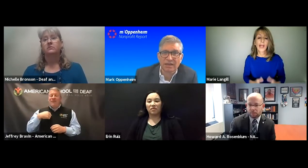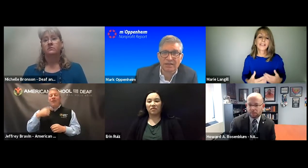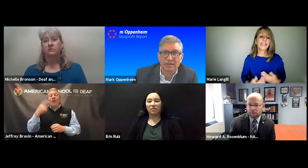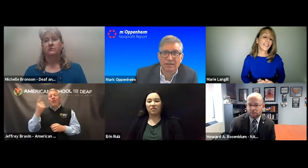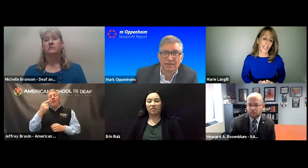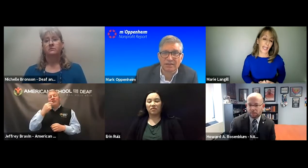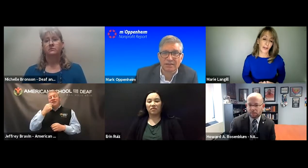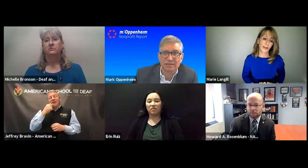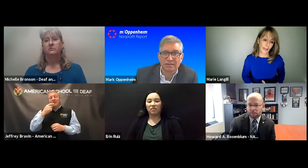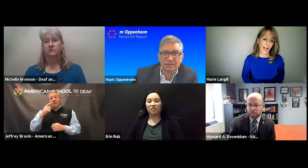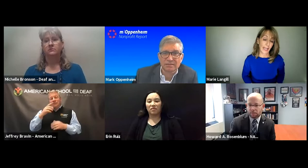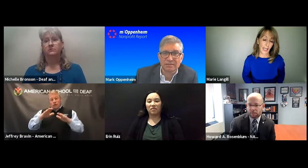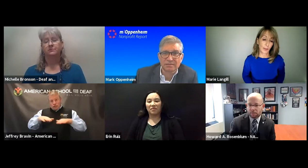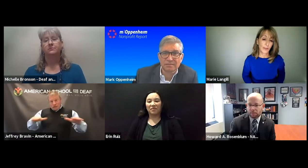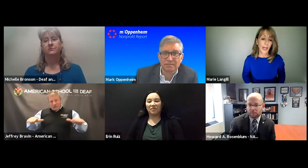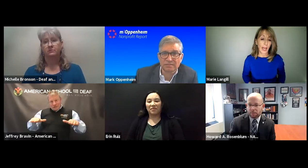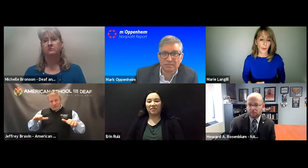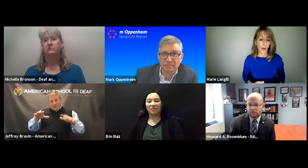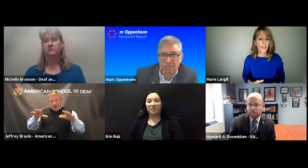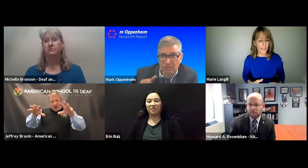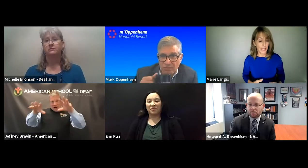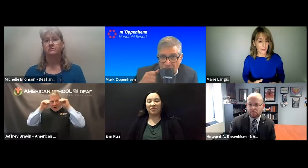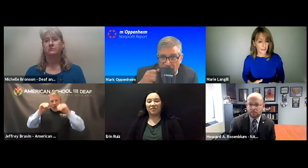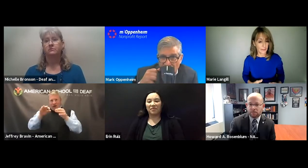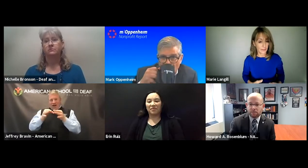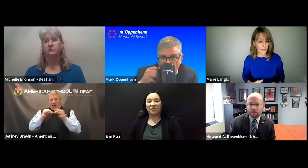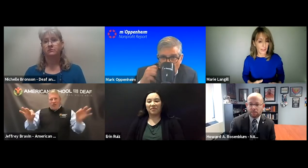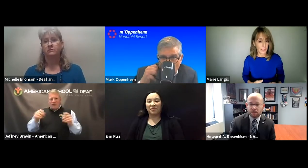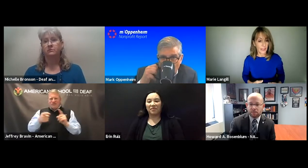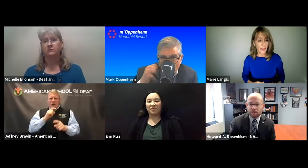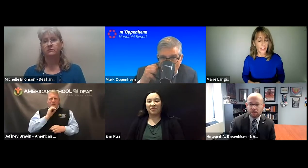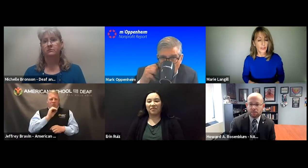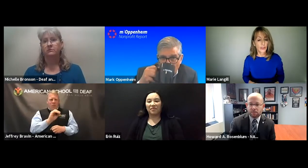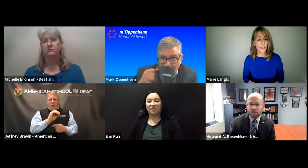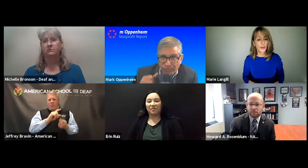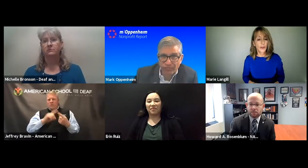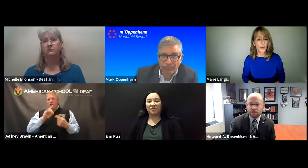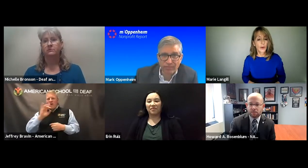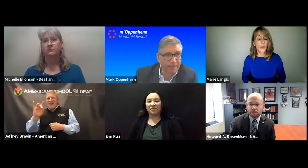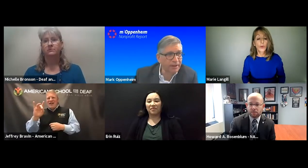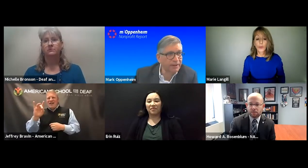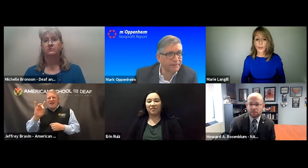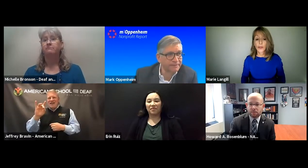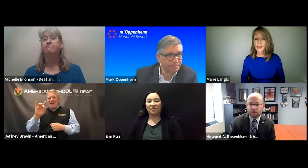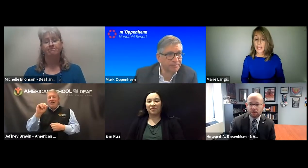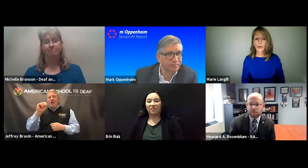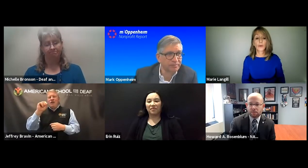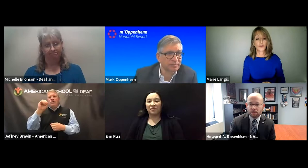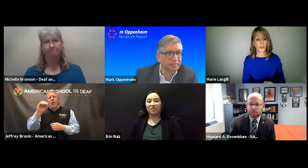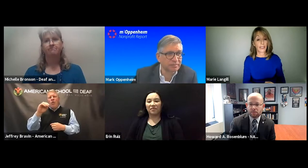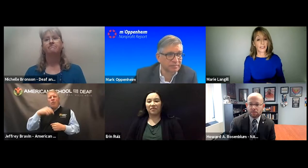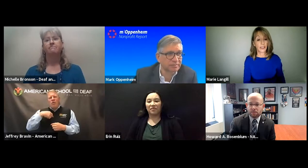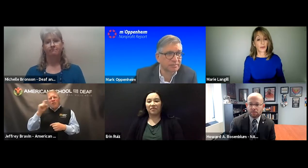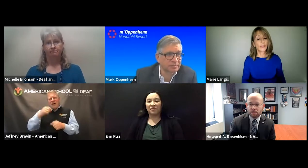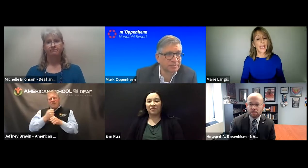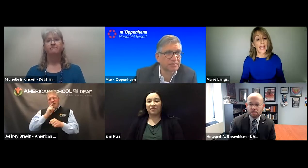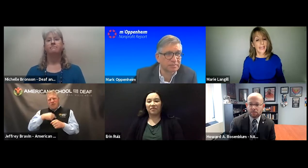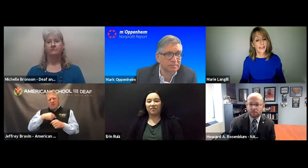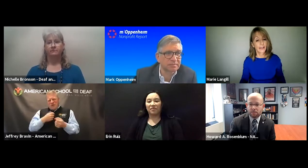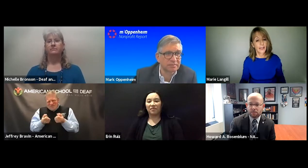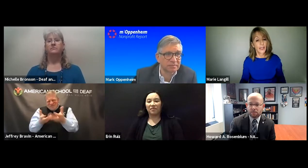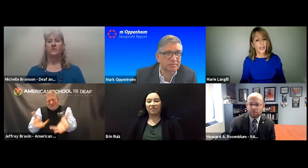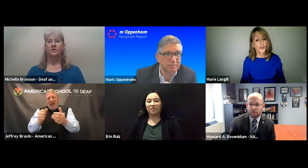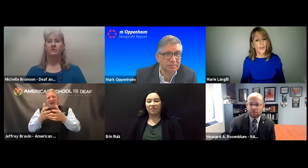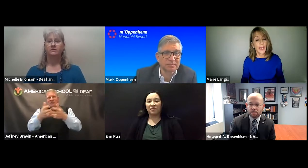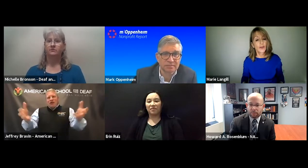Another, as an educator that I am, I'm always saying, children learn the language from age zero to